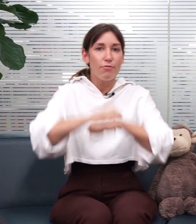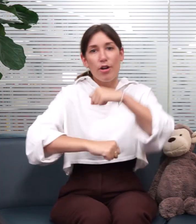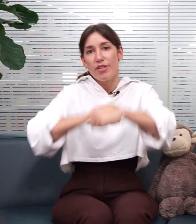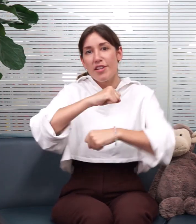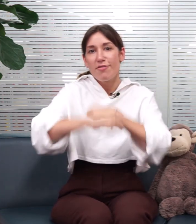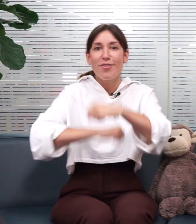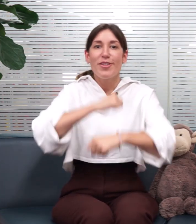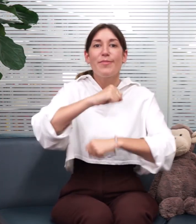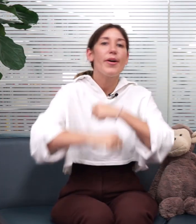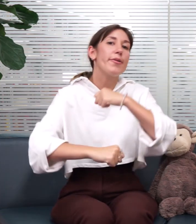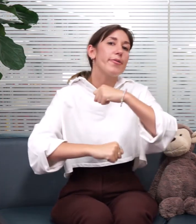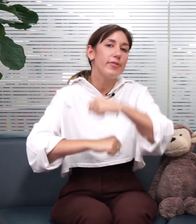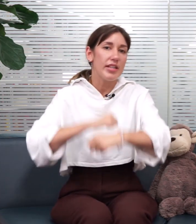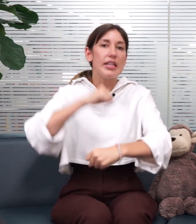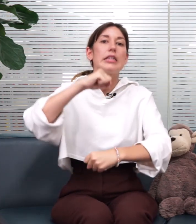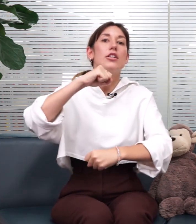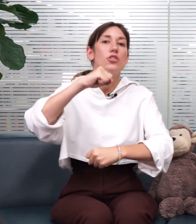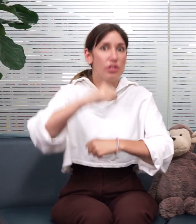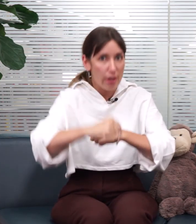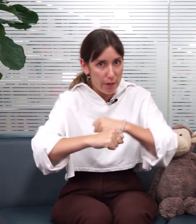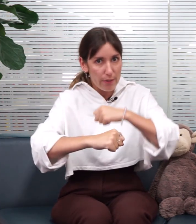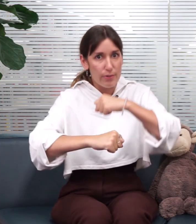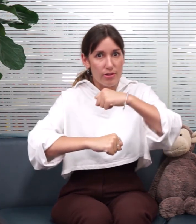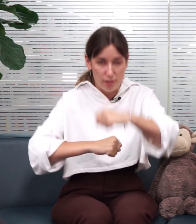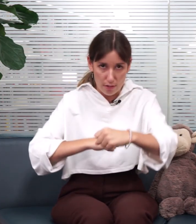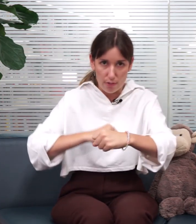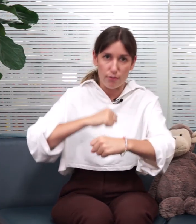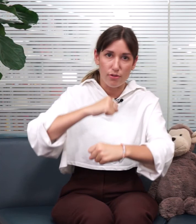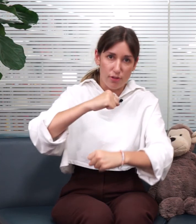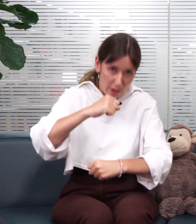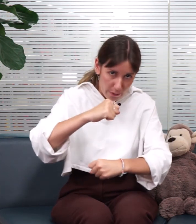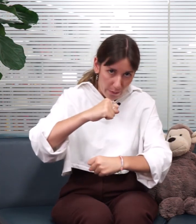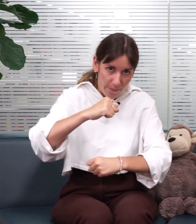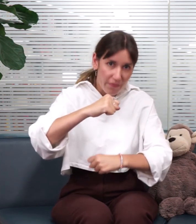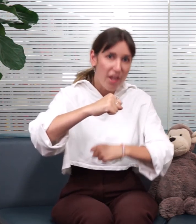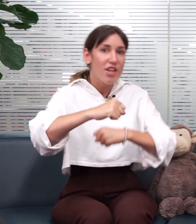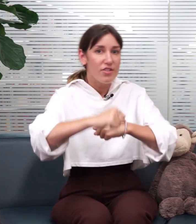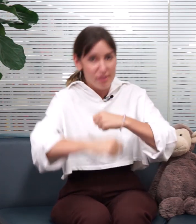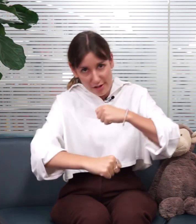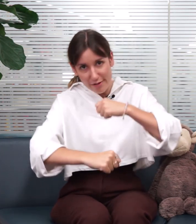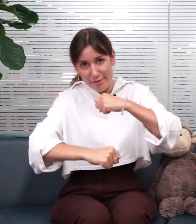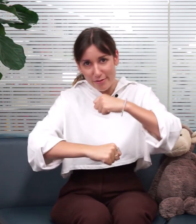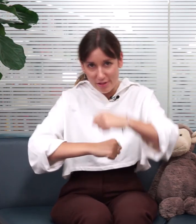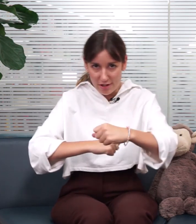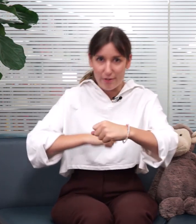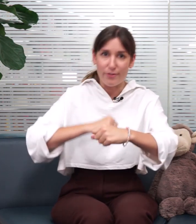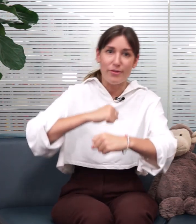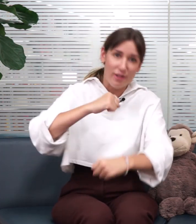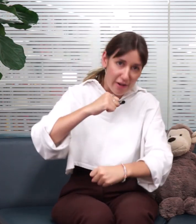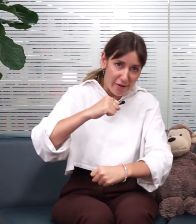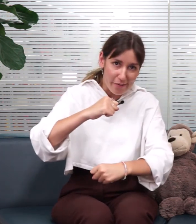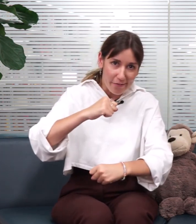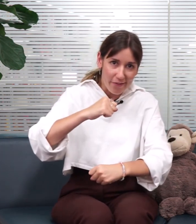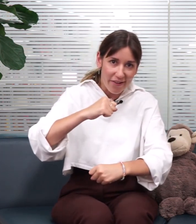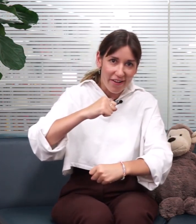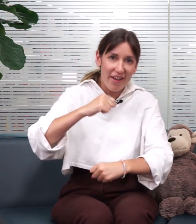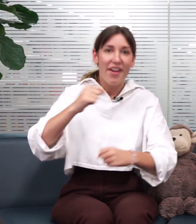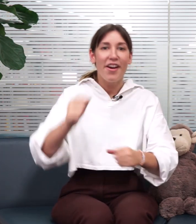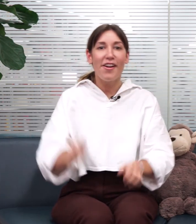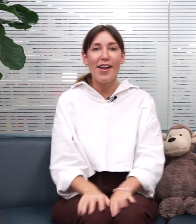roly-roly-poly. Slow, slow, slow. Slow, slow, slow. All right,